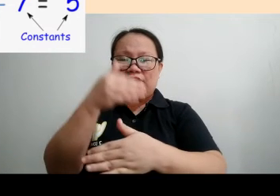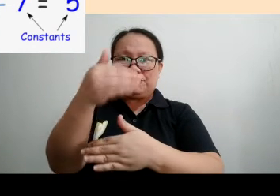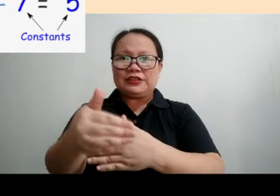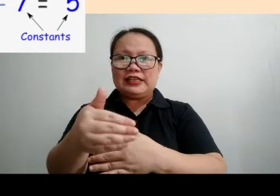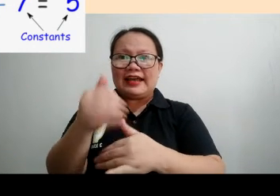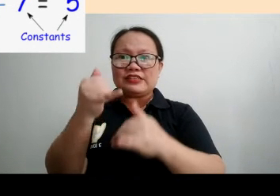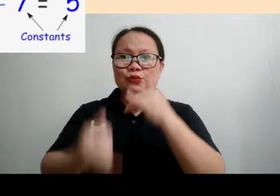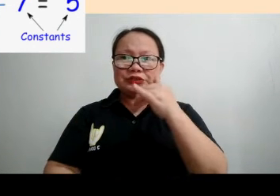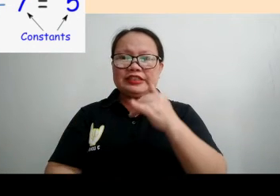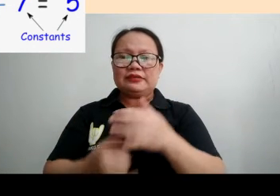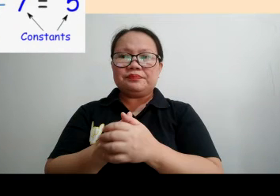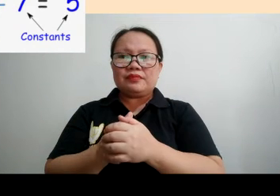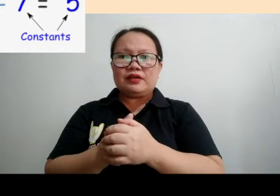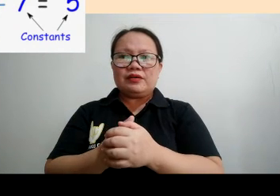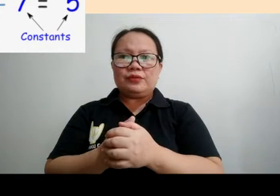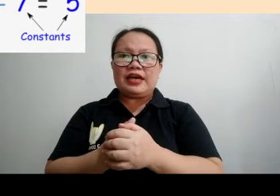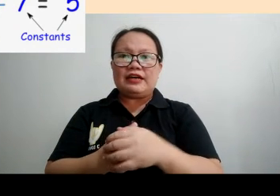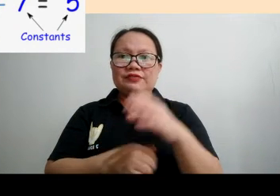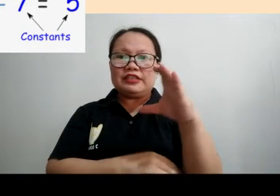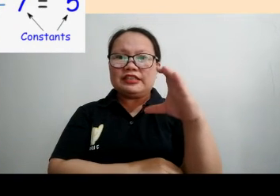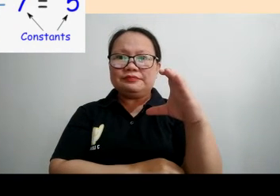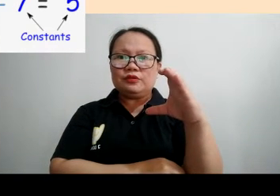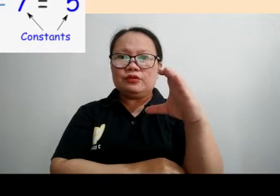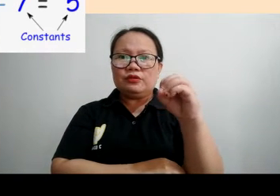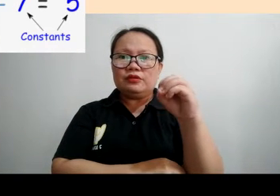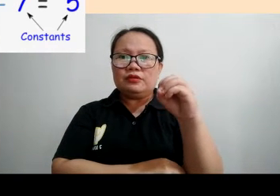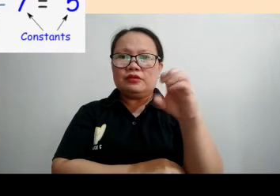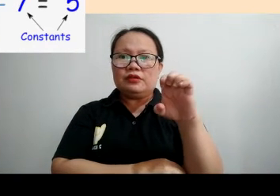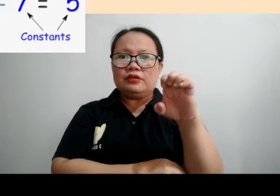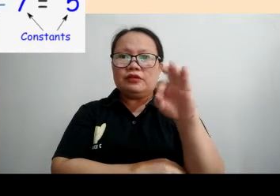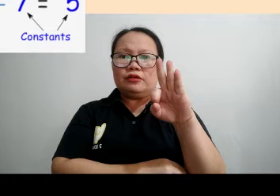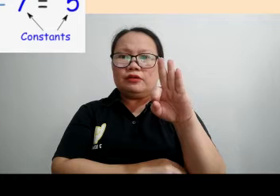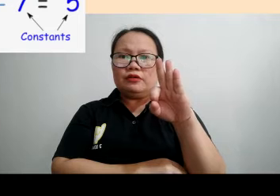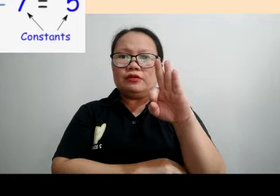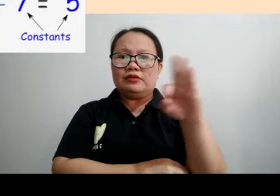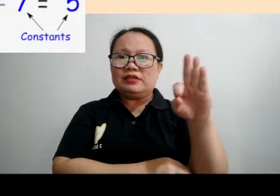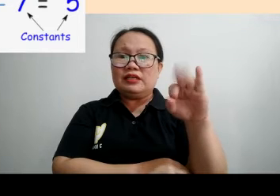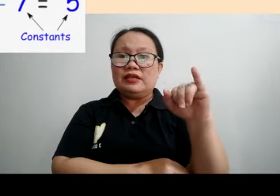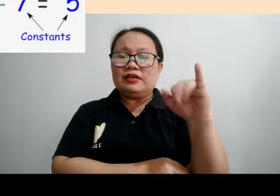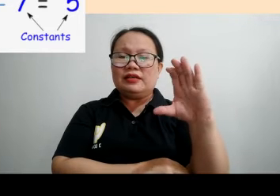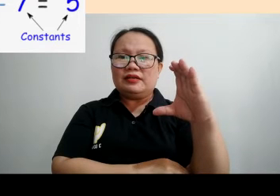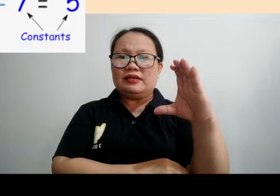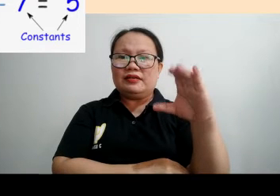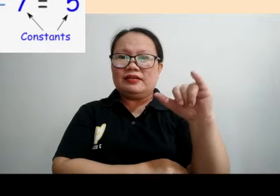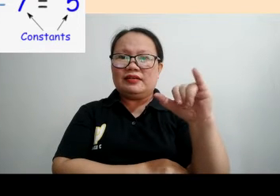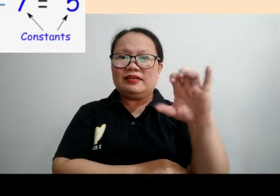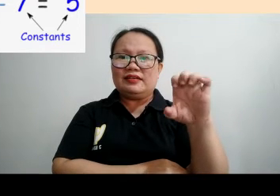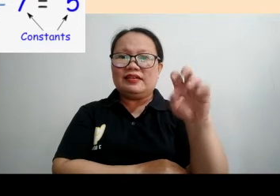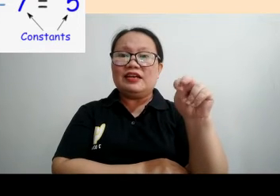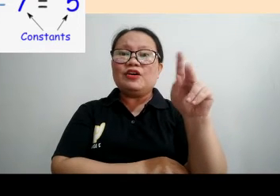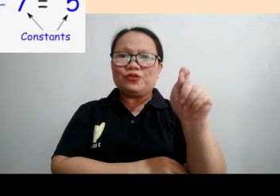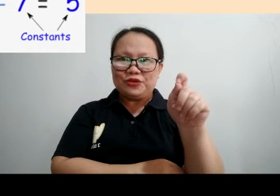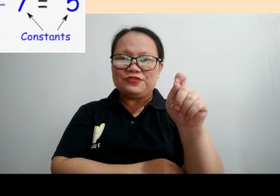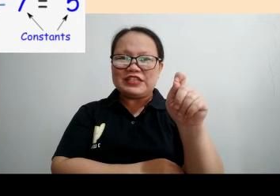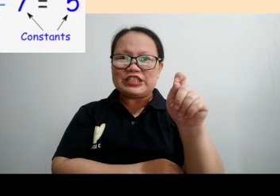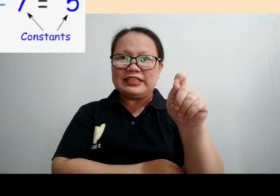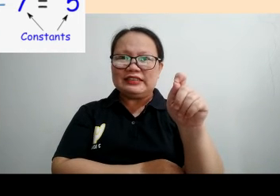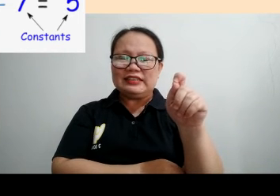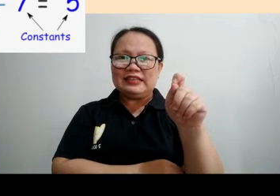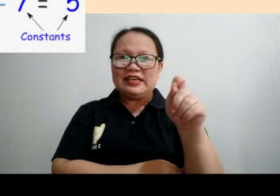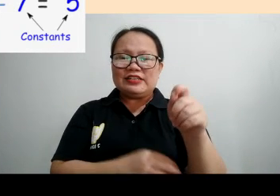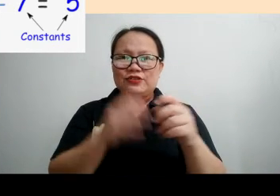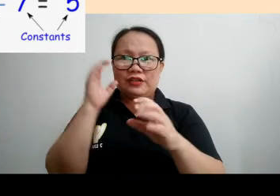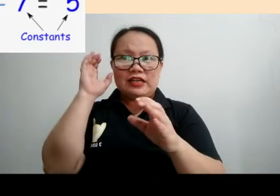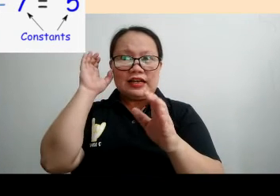Now for the last word, we have the coefficient.